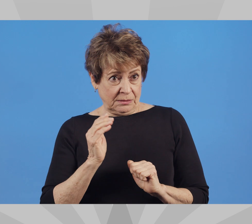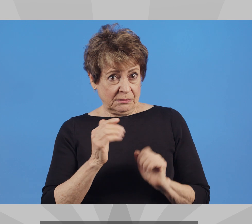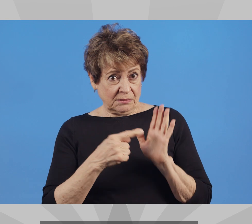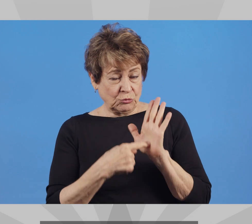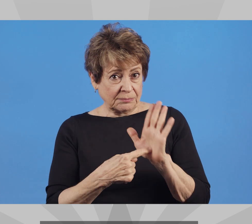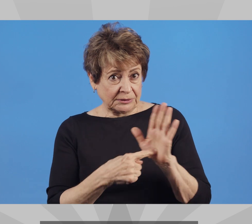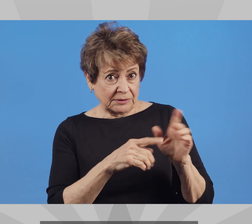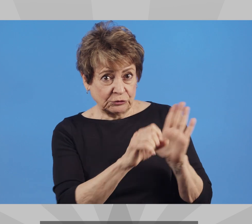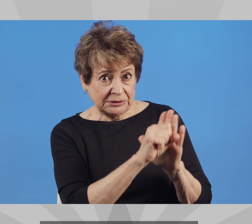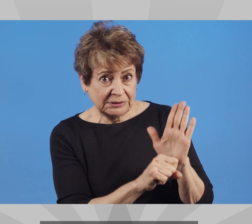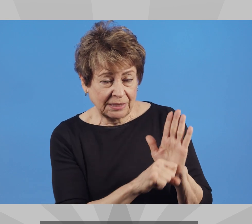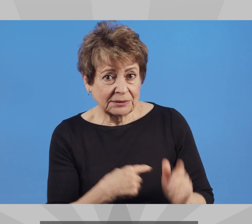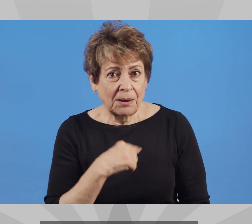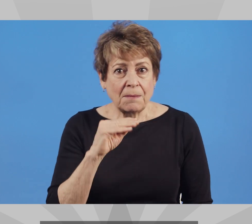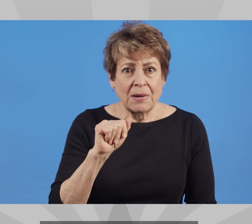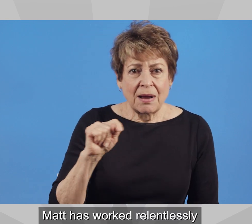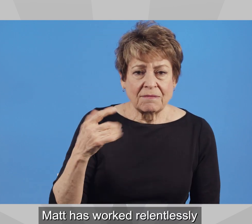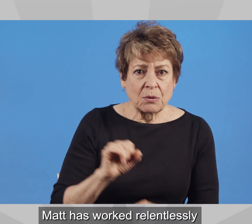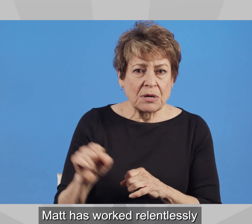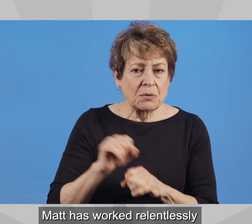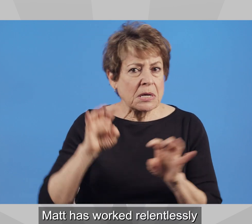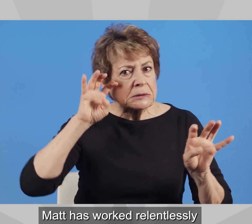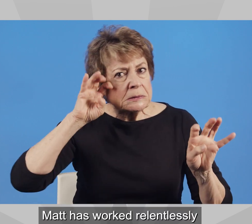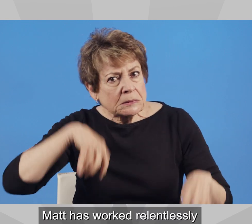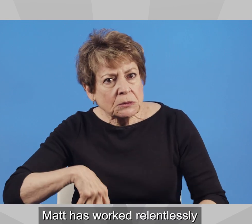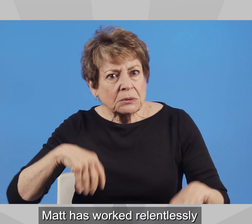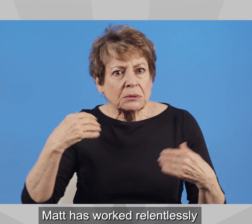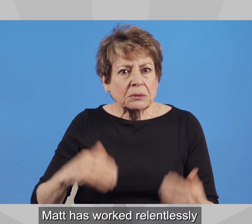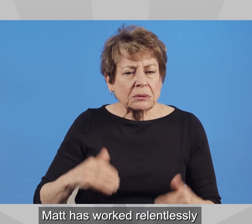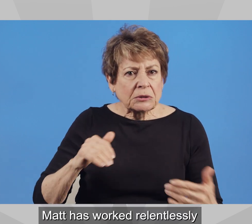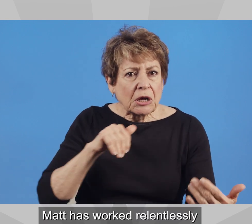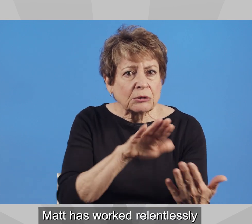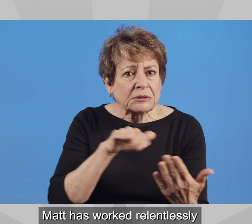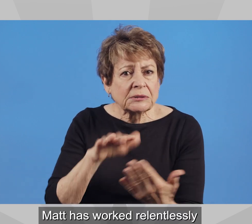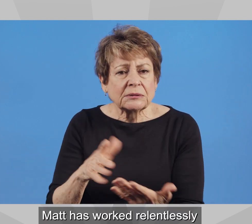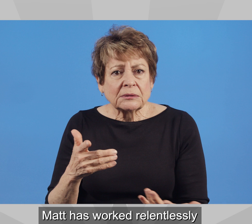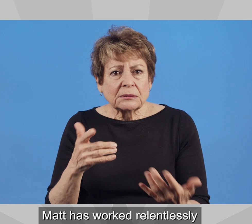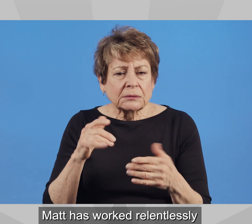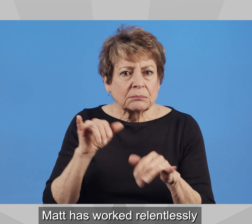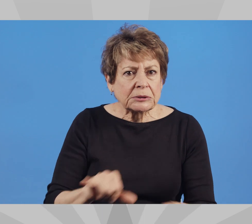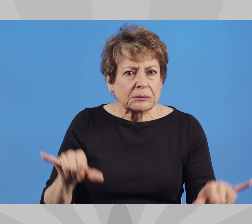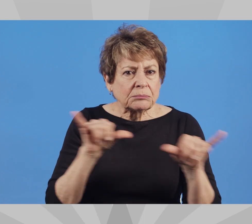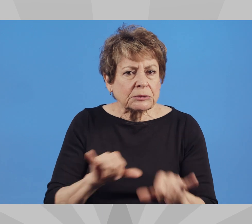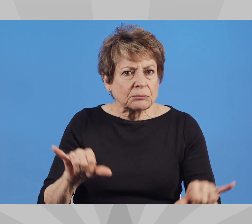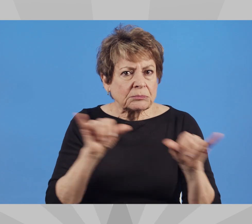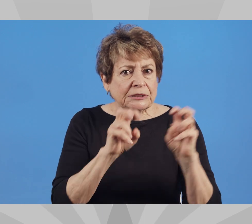As our state representative, Matt has worked relentlessly to address pressing issues,